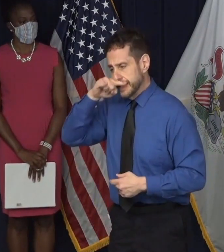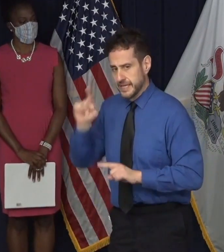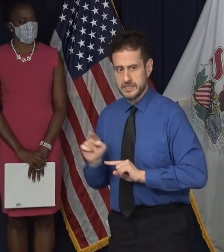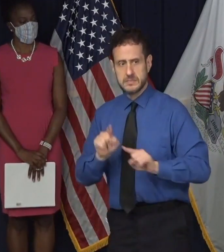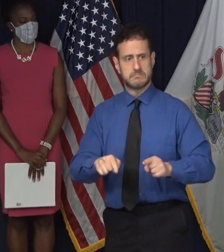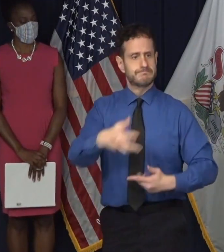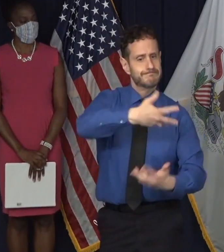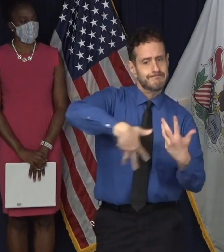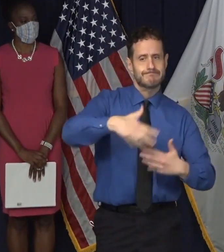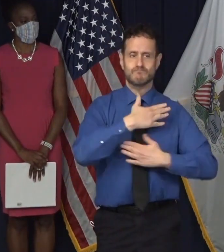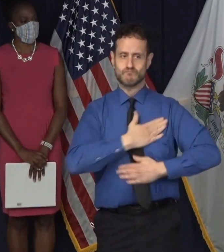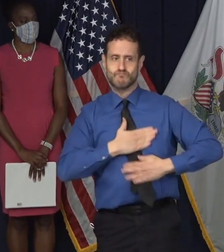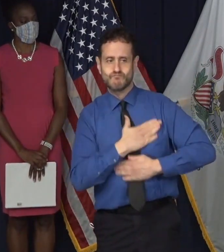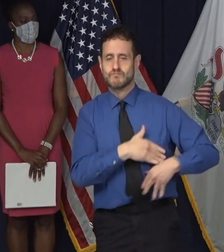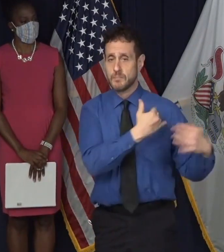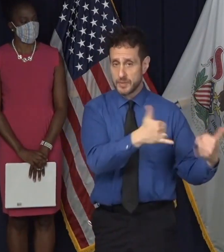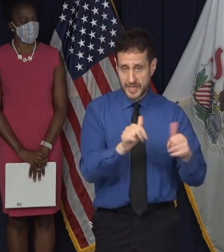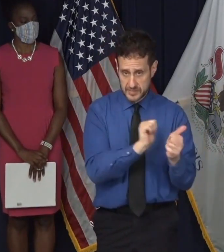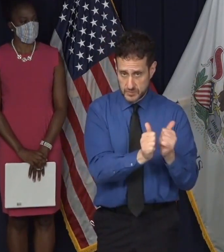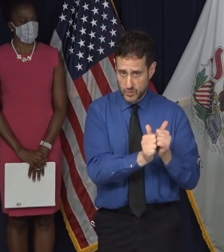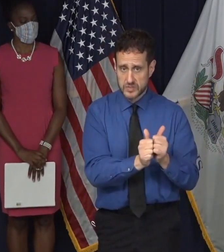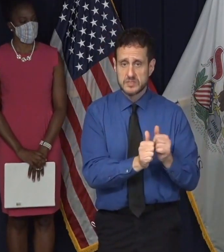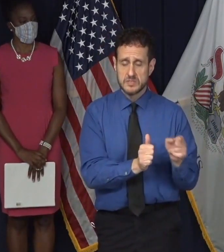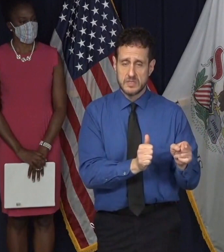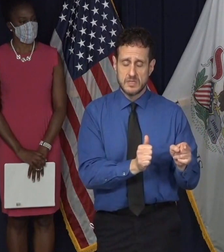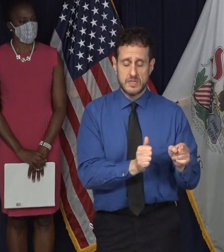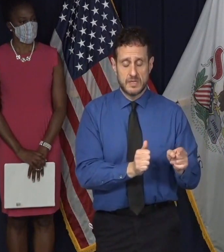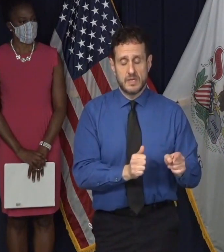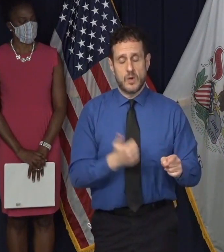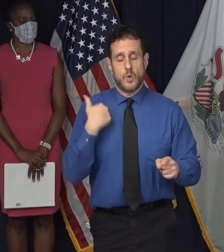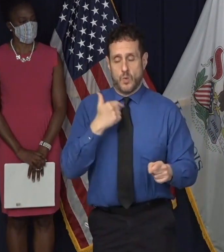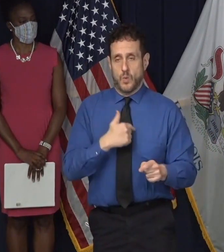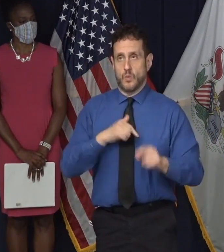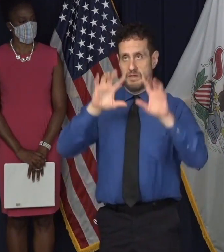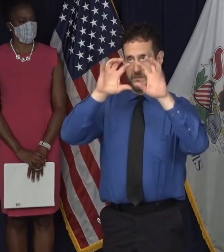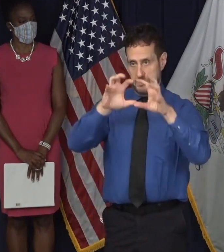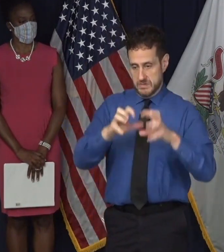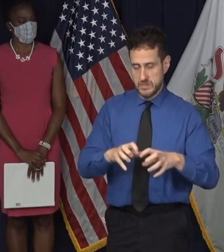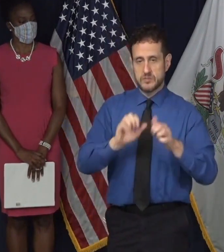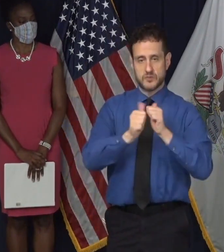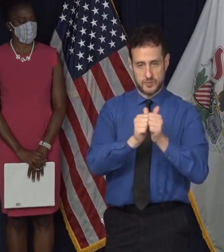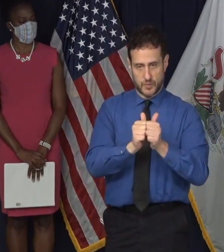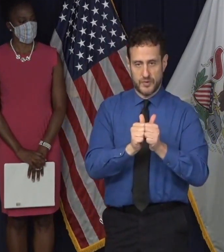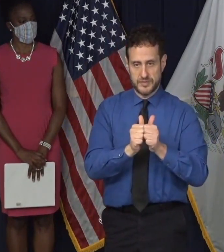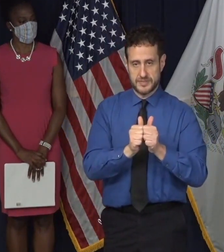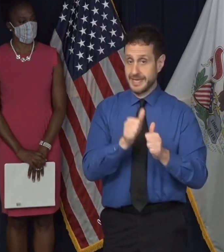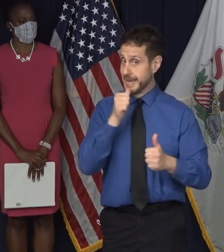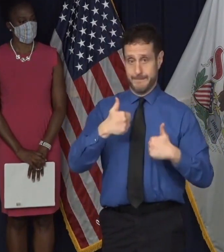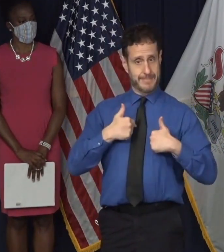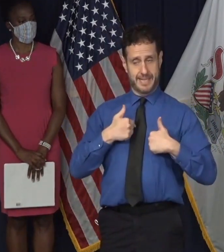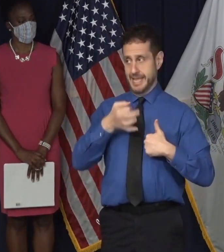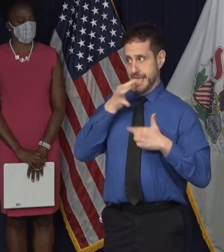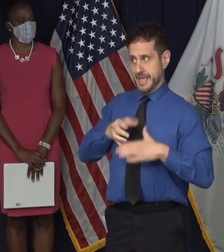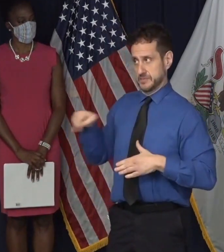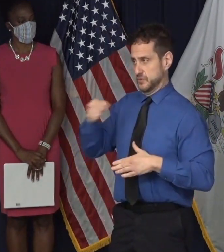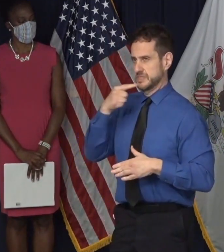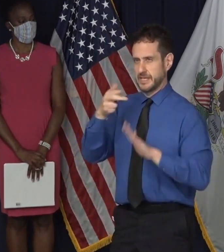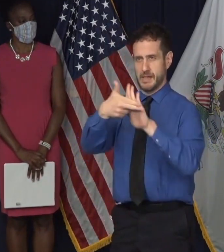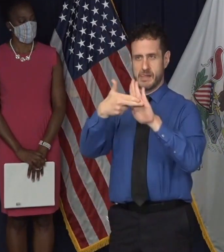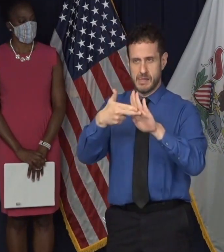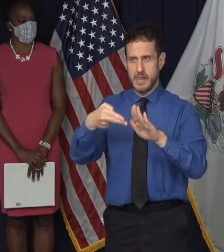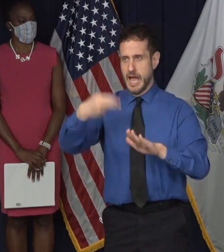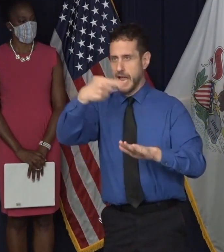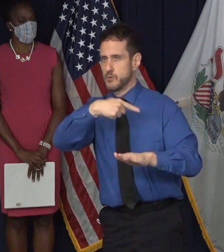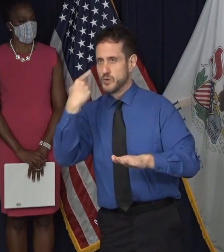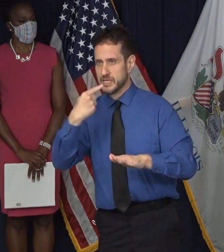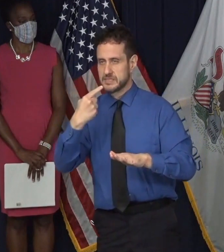as you've seen, uh, sports have been categorized, not by me, by experts about whether they're high risk, medium risk